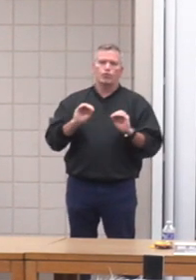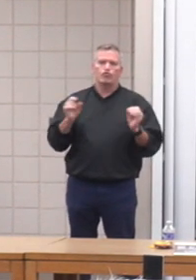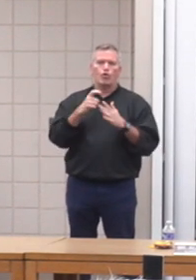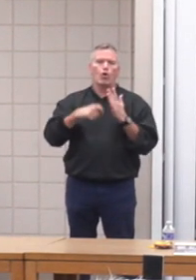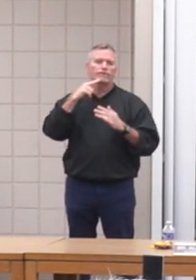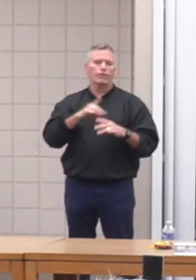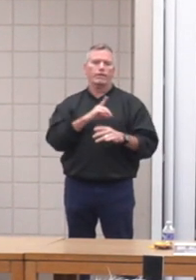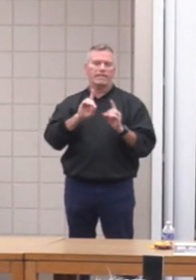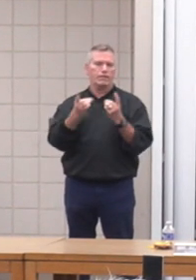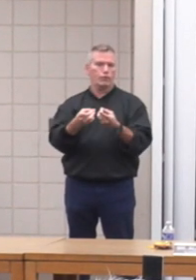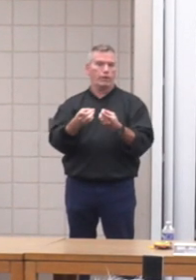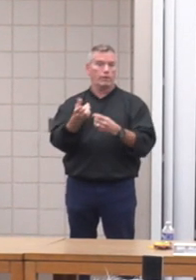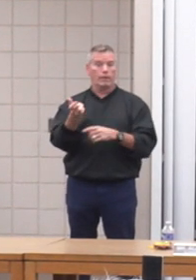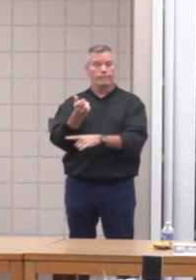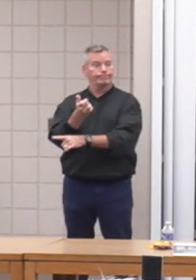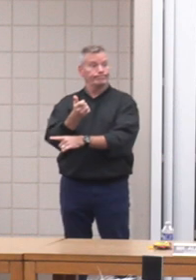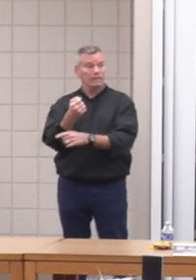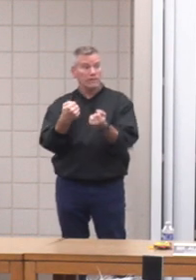Moved to support. Any questions?